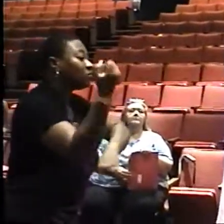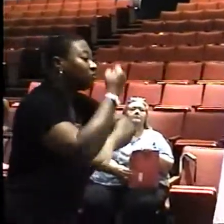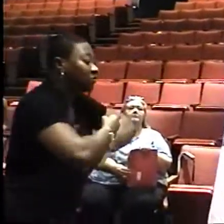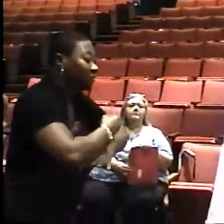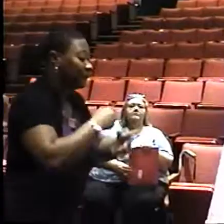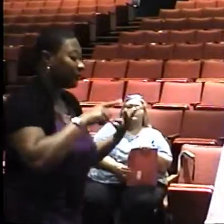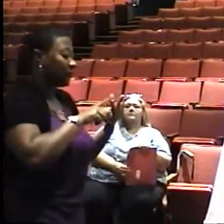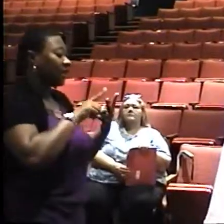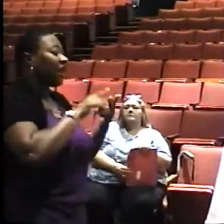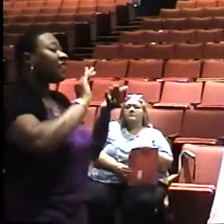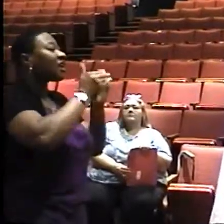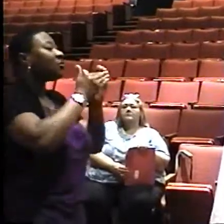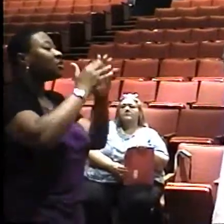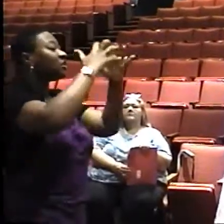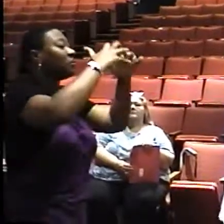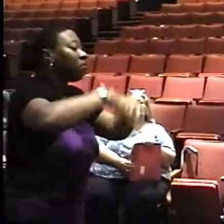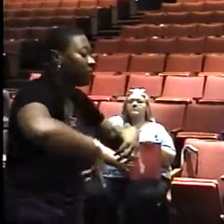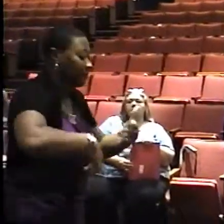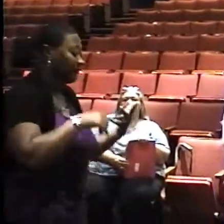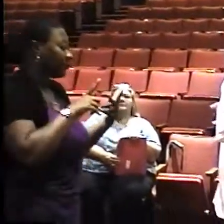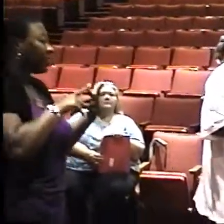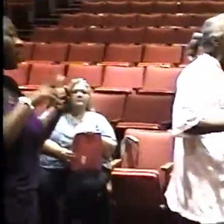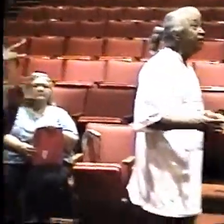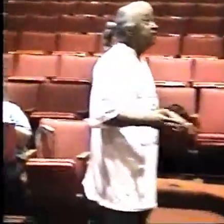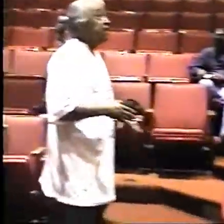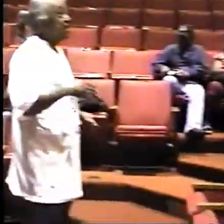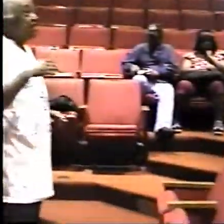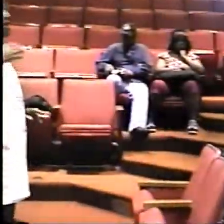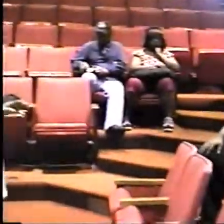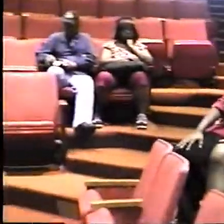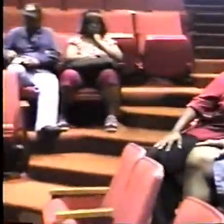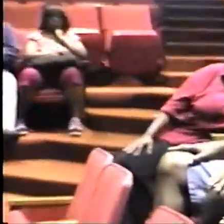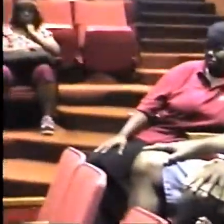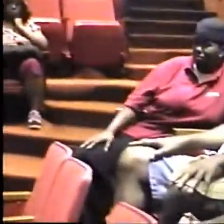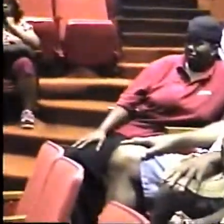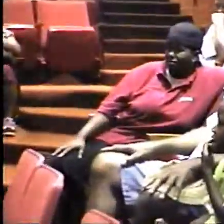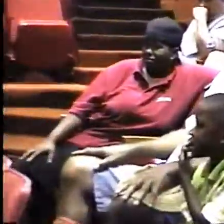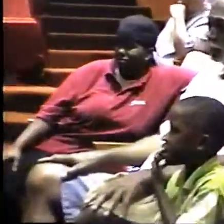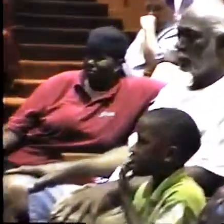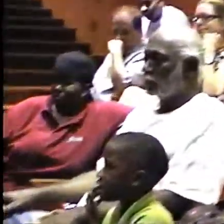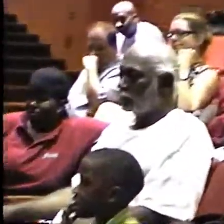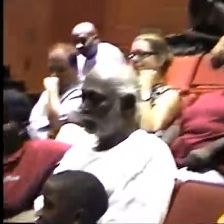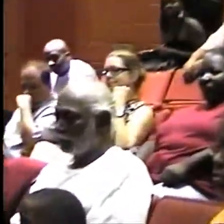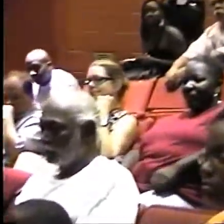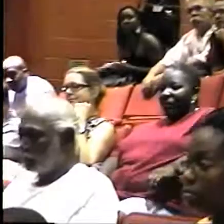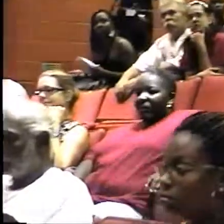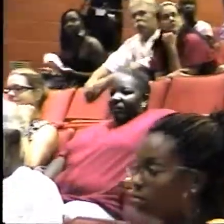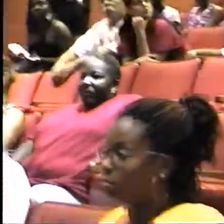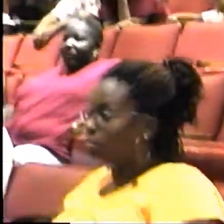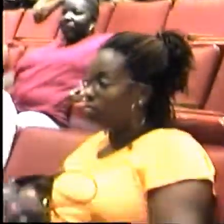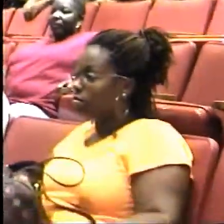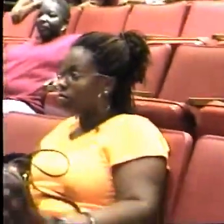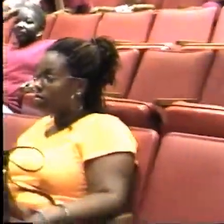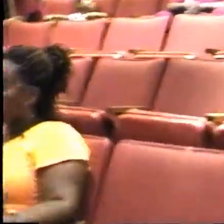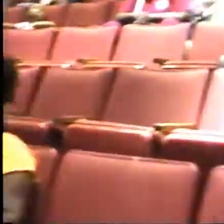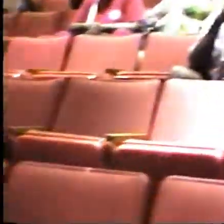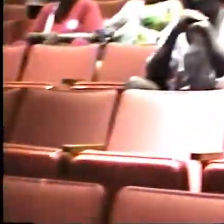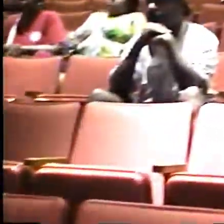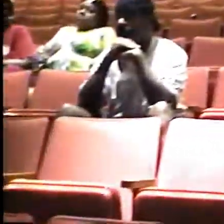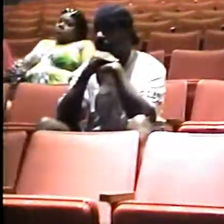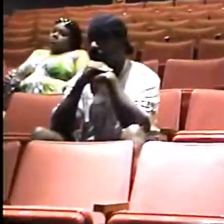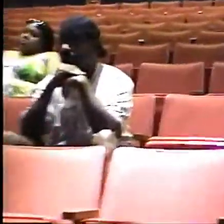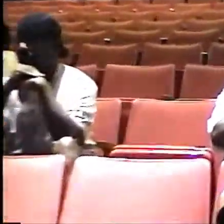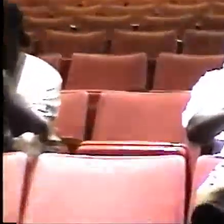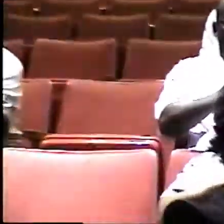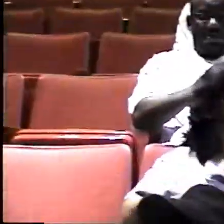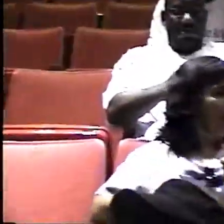community goes down, how the people move out, and he wants to see examples of that. So he's coming